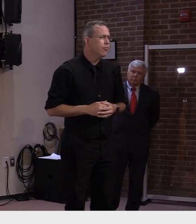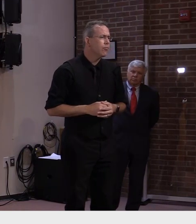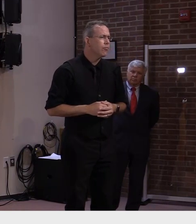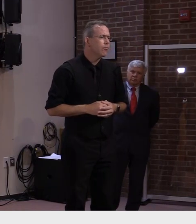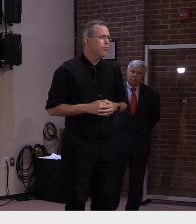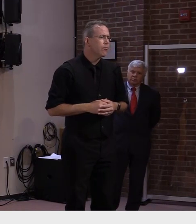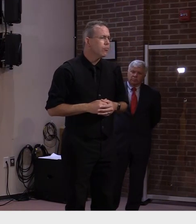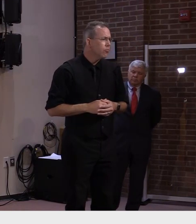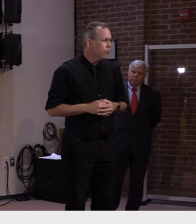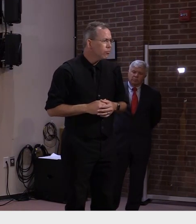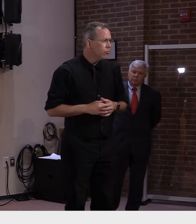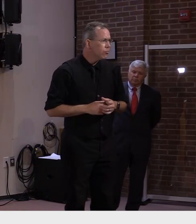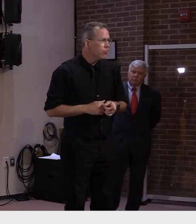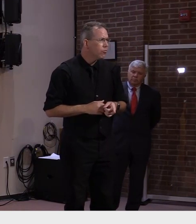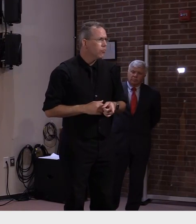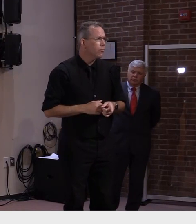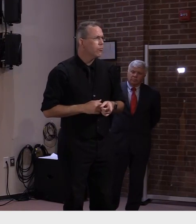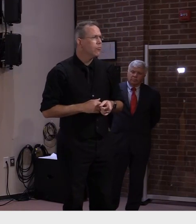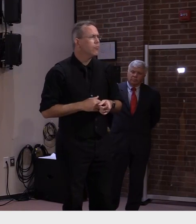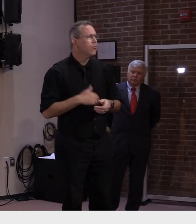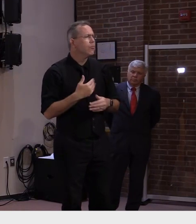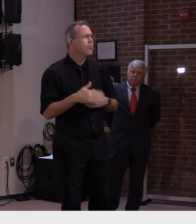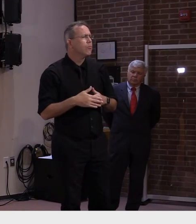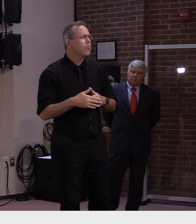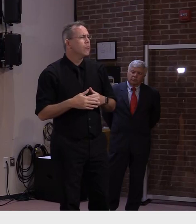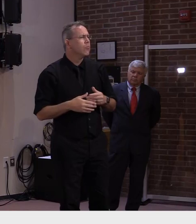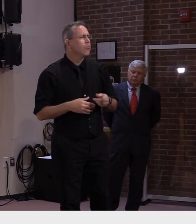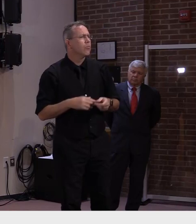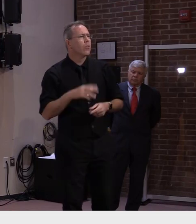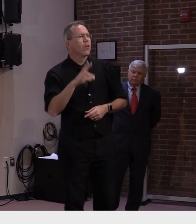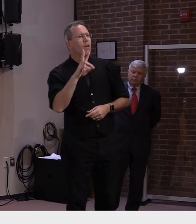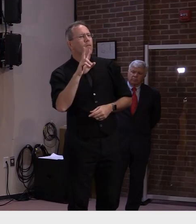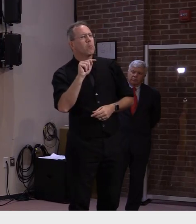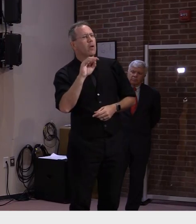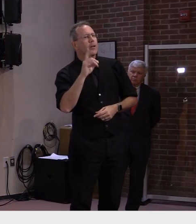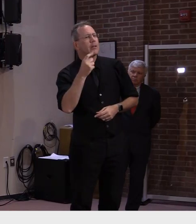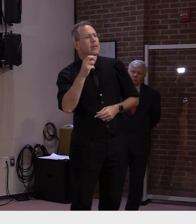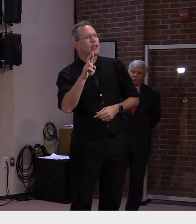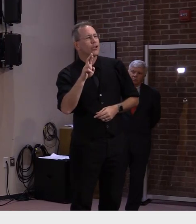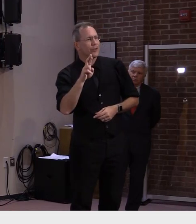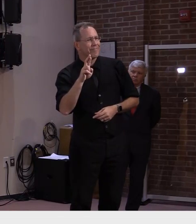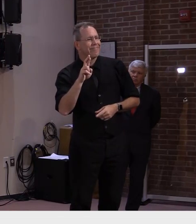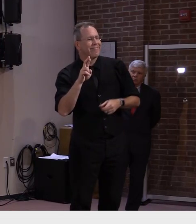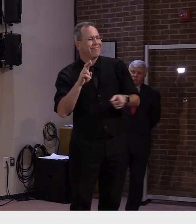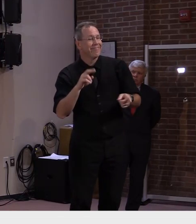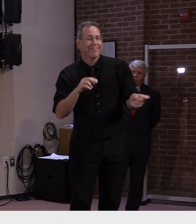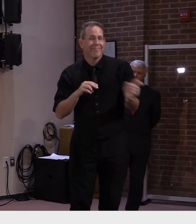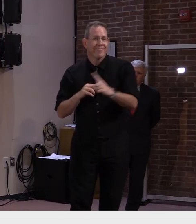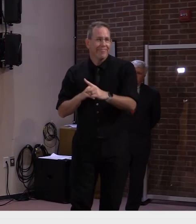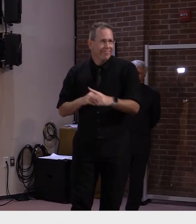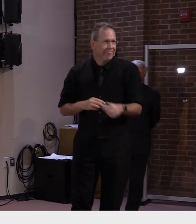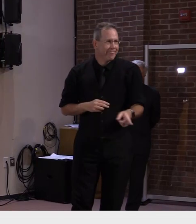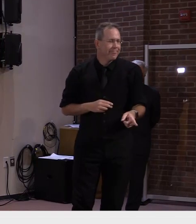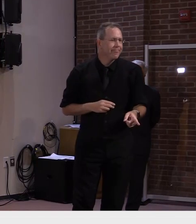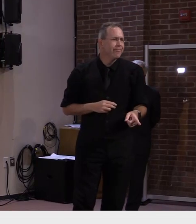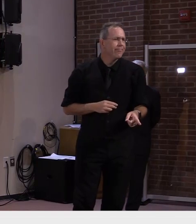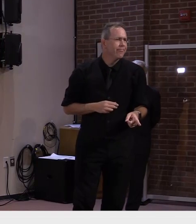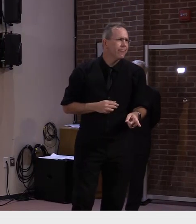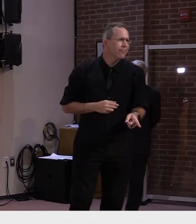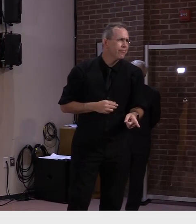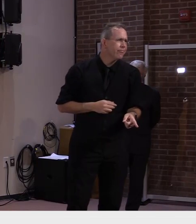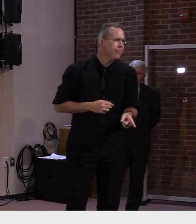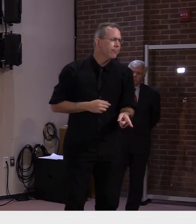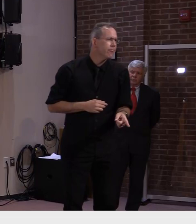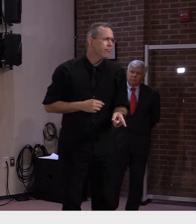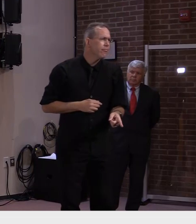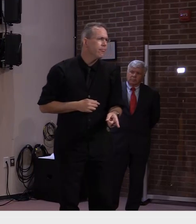Leora Angle-Smith, Vermont Digger. Hi. This question is for Dr. Levine. I want to know the cases that